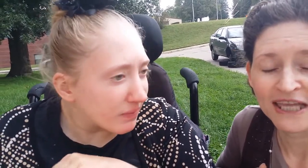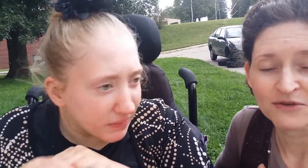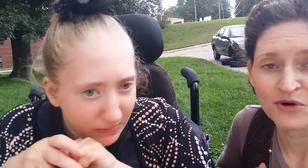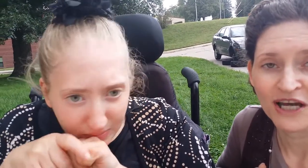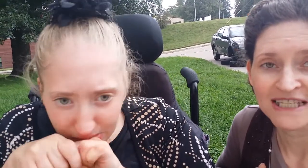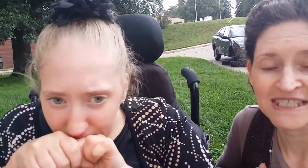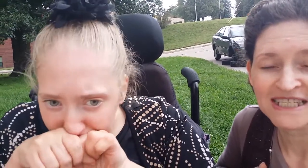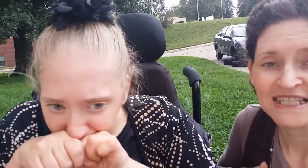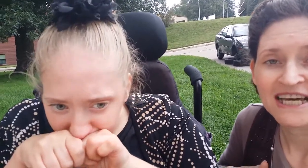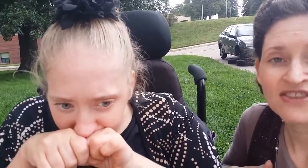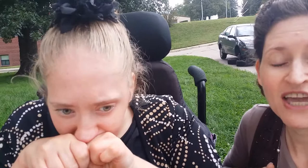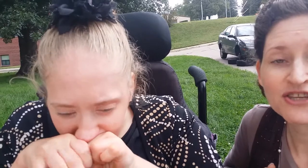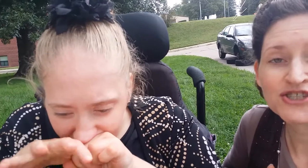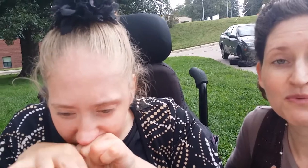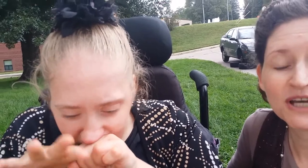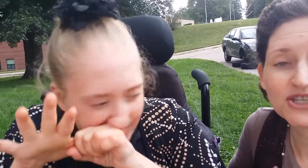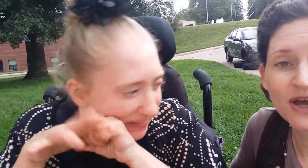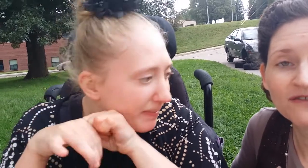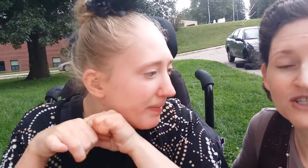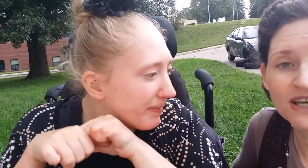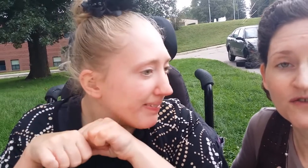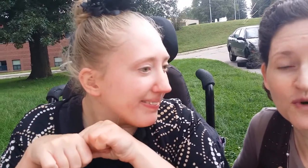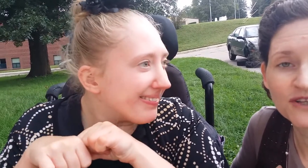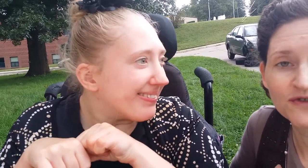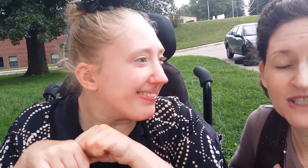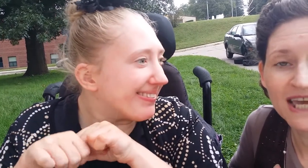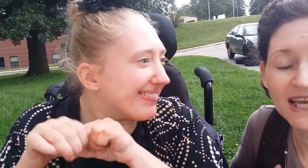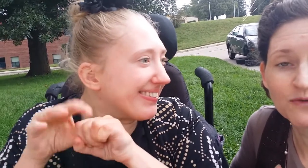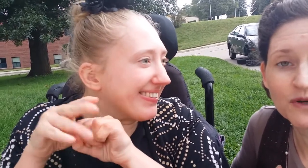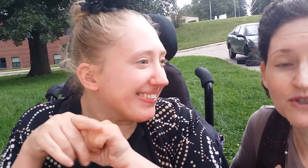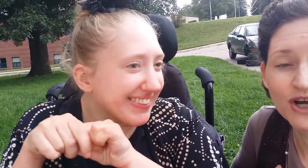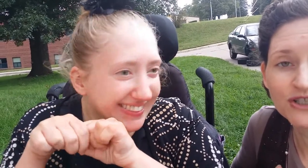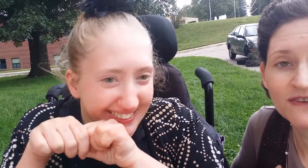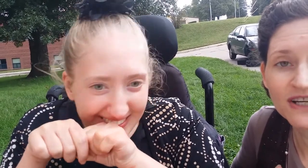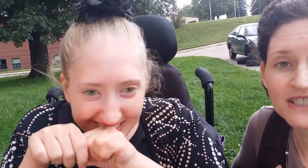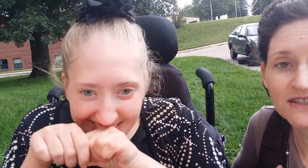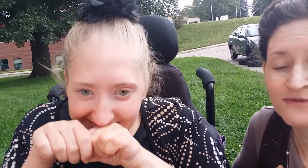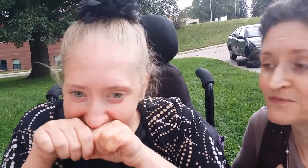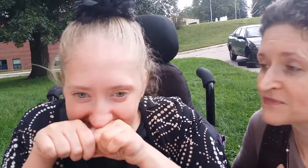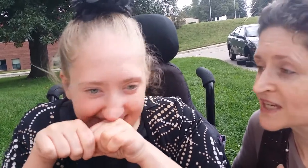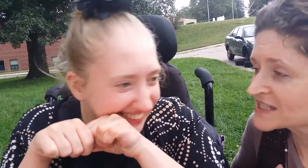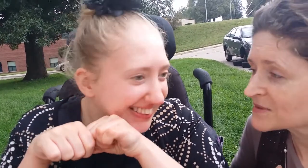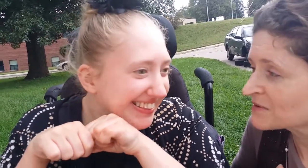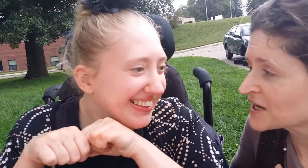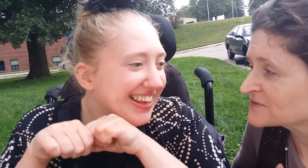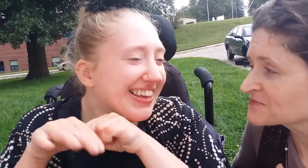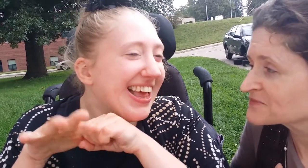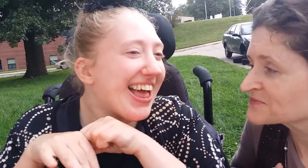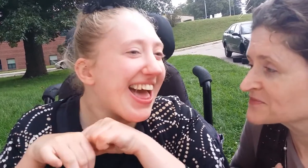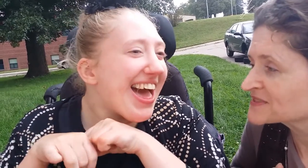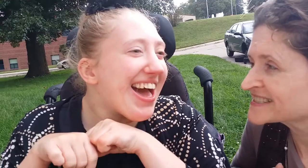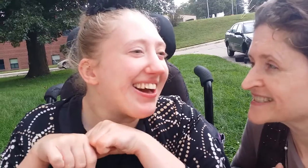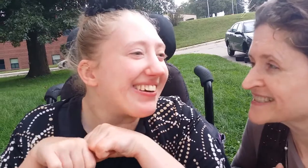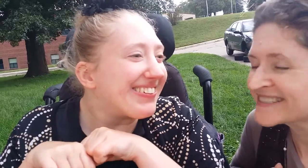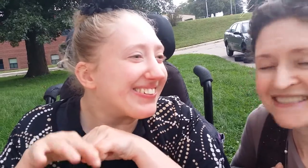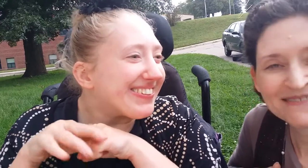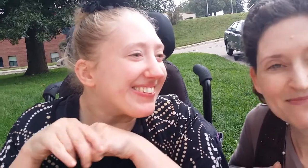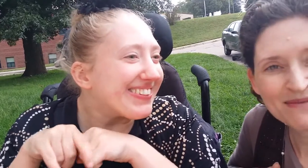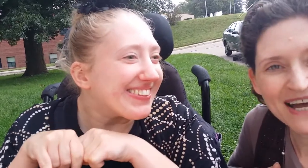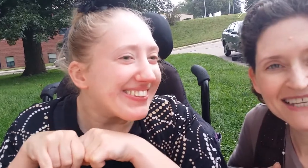Enterprise. Thank you so much. You have yourself a wonderful day. And we will talk to you very soon. Bye-bye. Bye-bye.